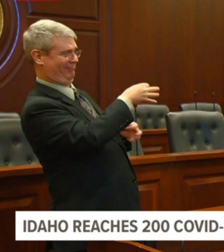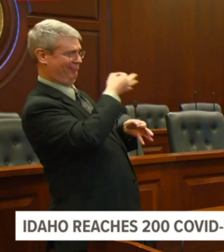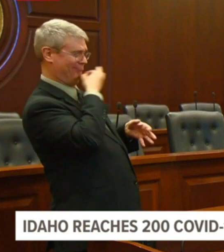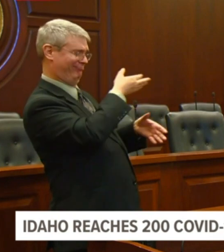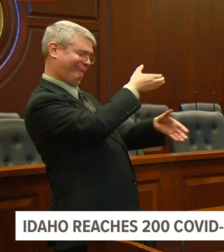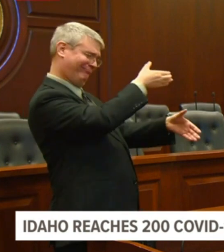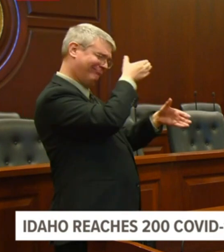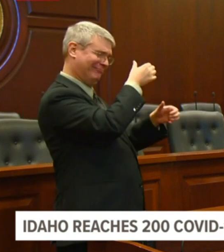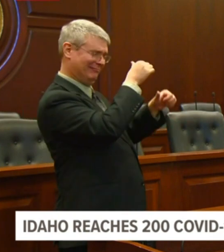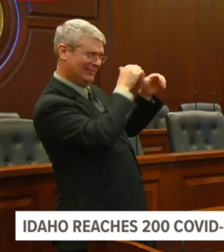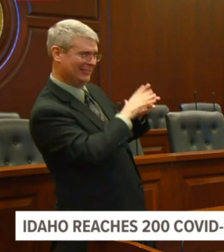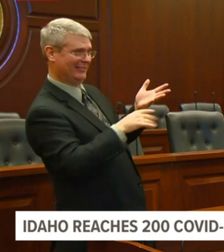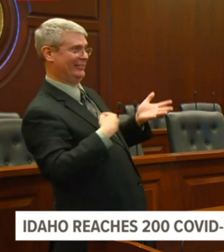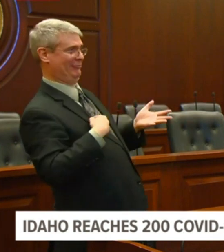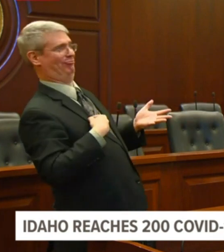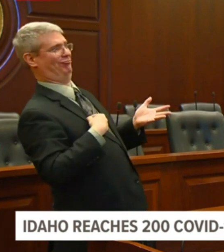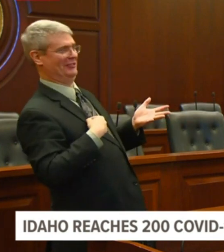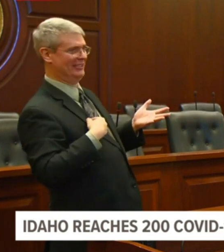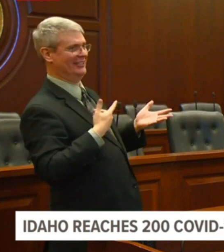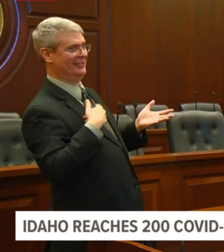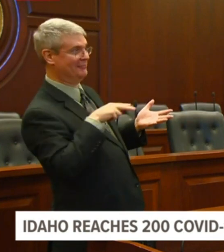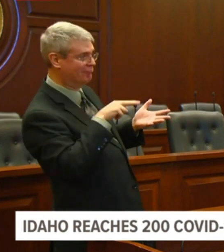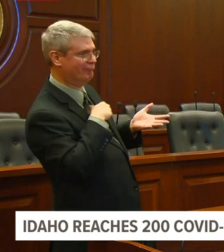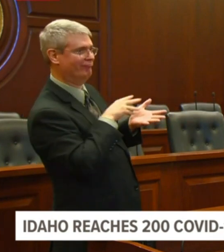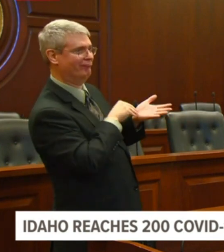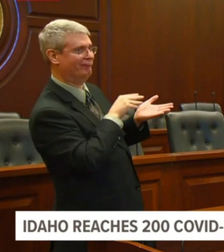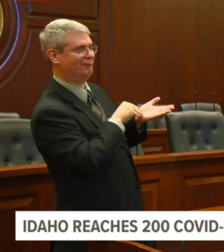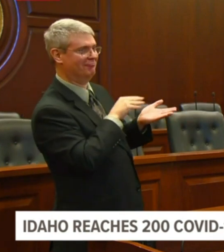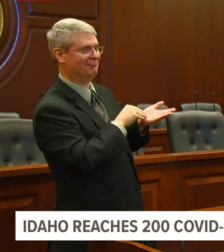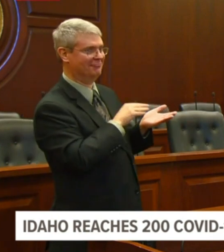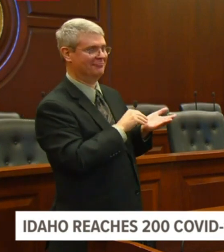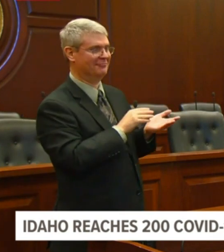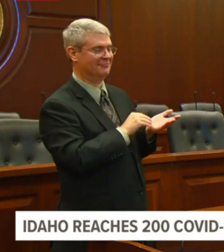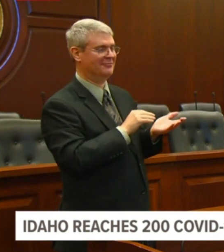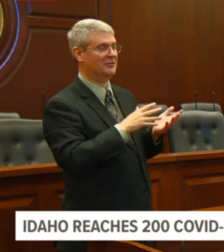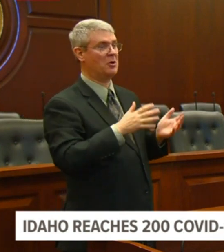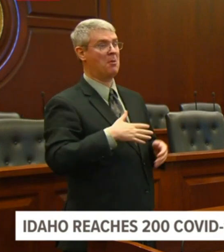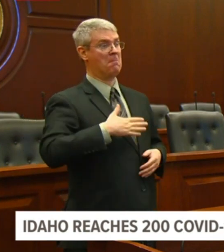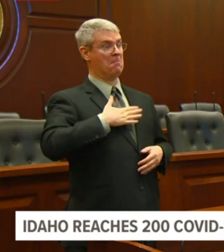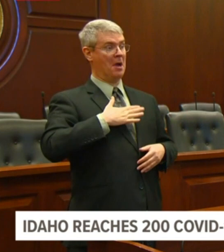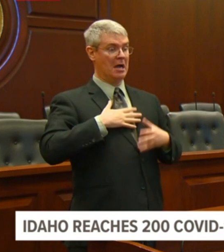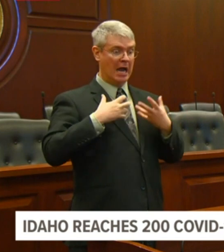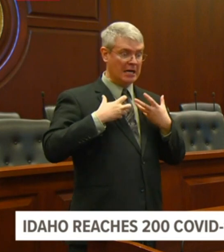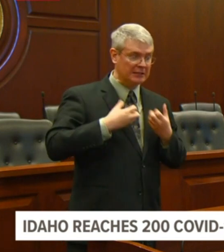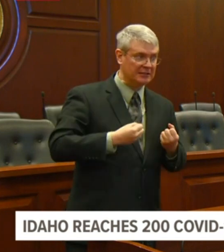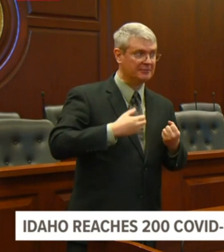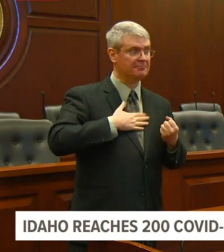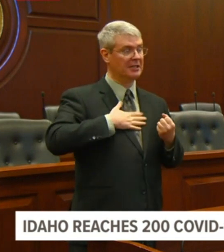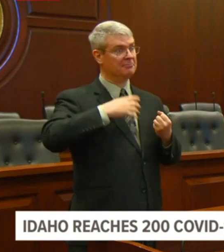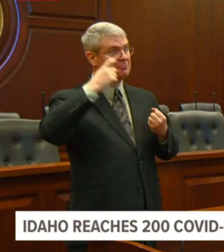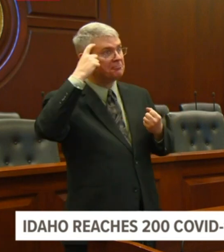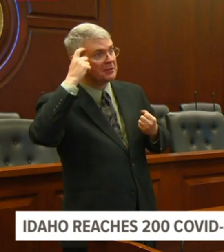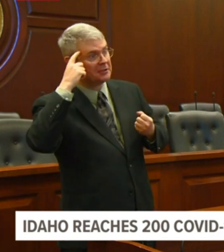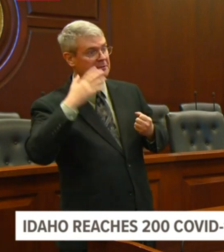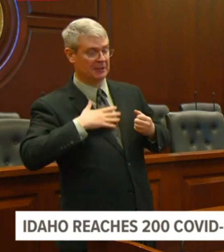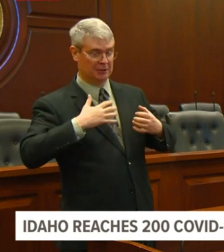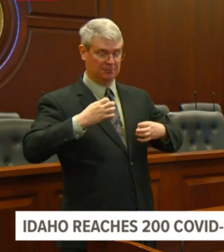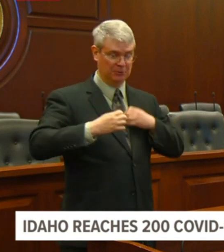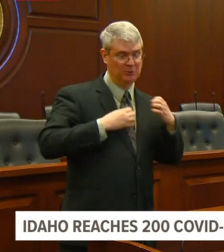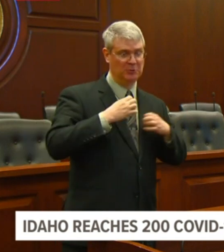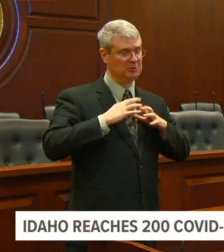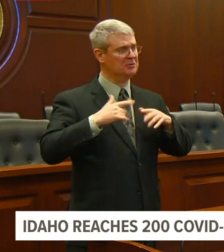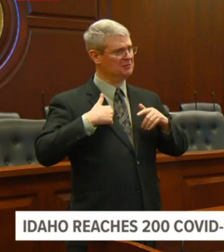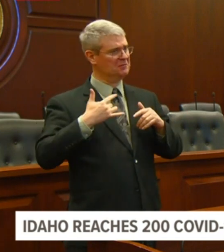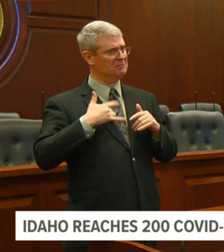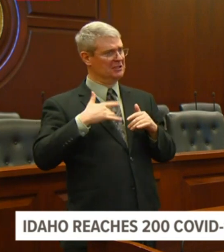my, my mental health and social health, uh, is basically because I'm confident that I'm doing the right thing for the people